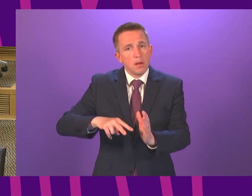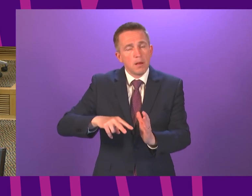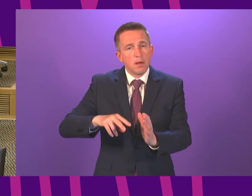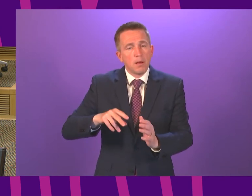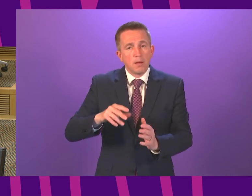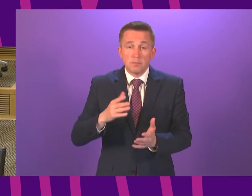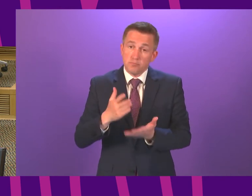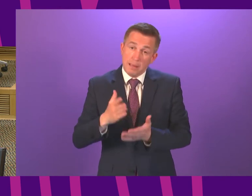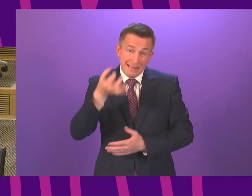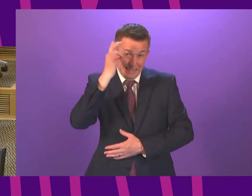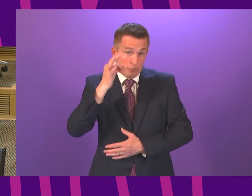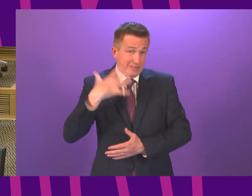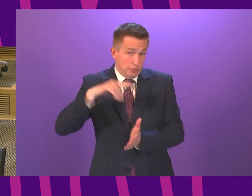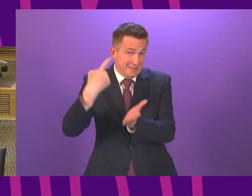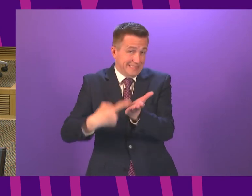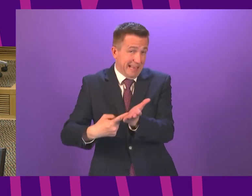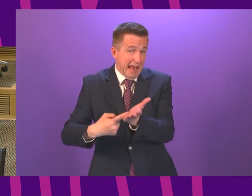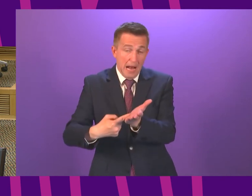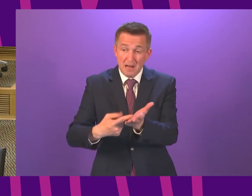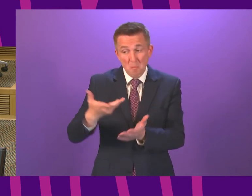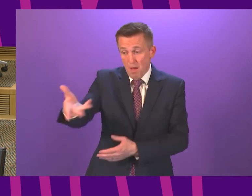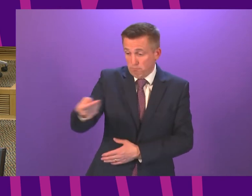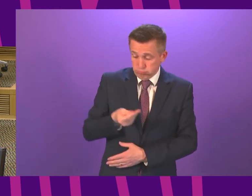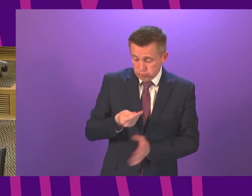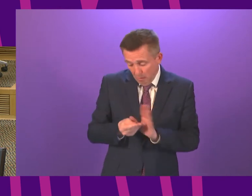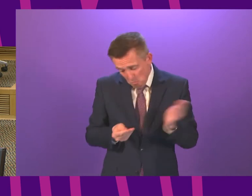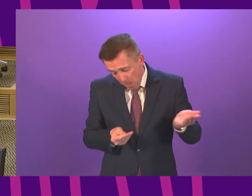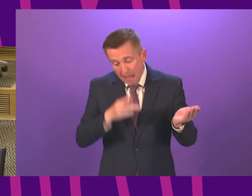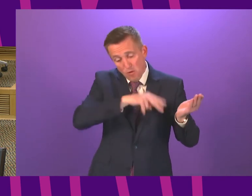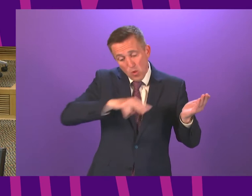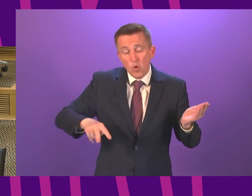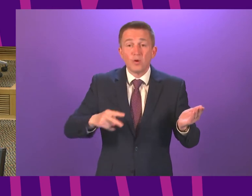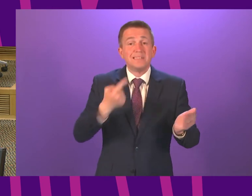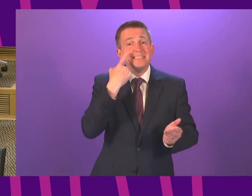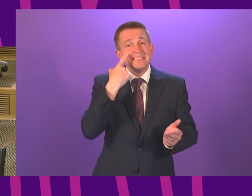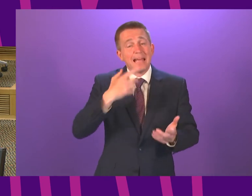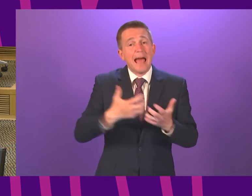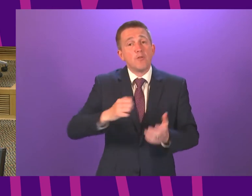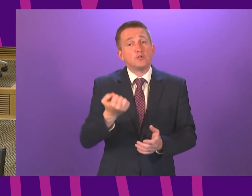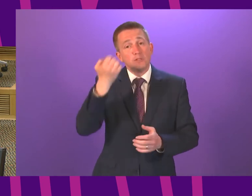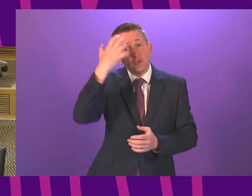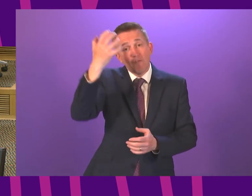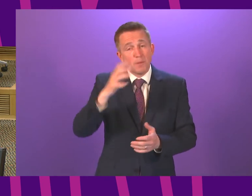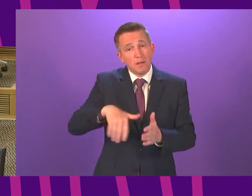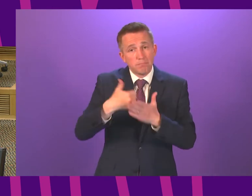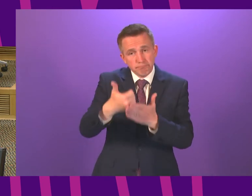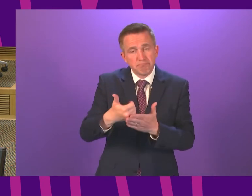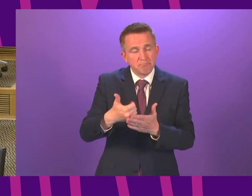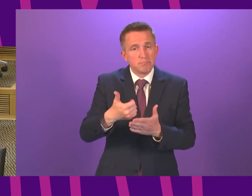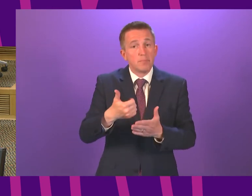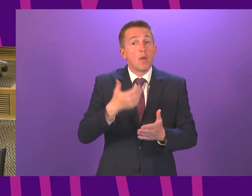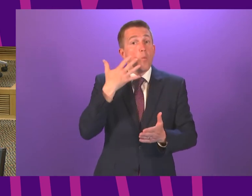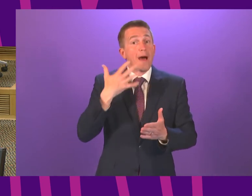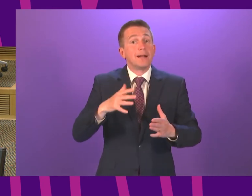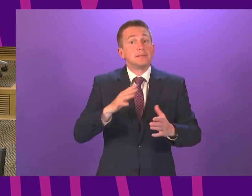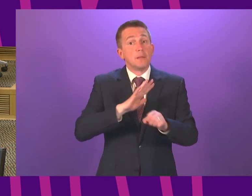principally a matter for the council but I'm happy to look at it in terms of what the Scottish Government might be able to do more generally we at the start of the